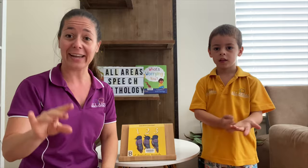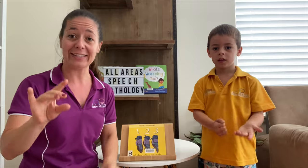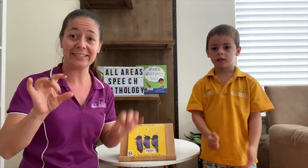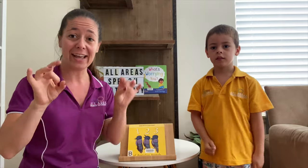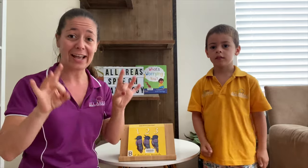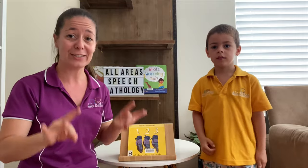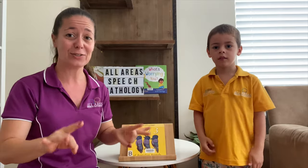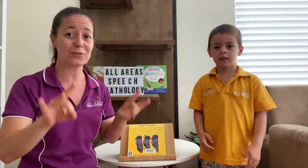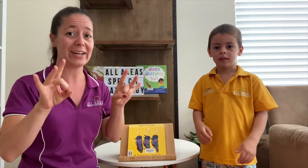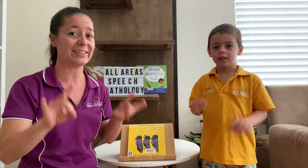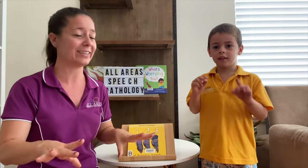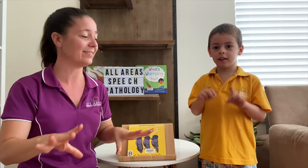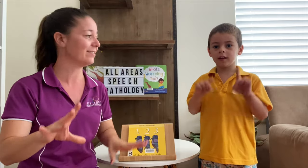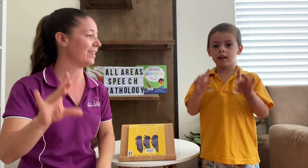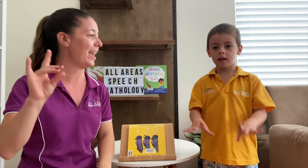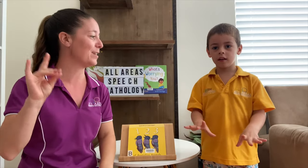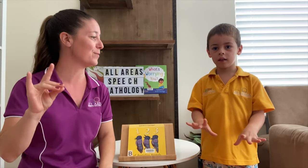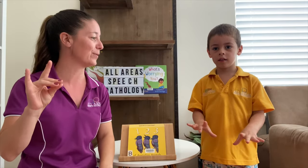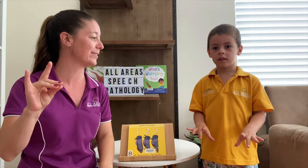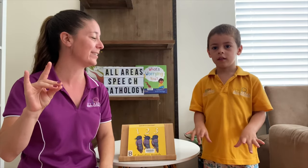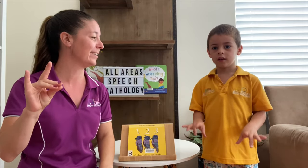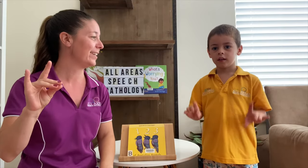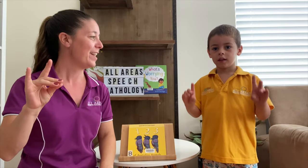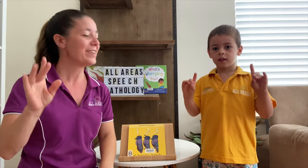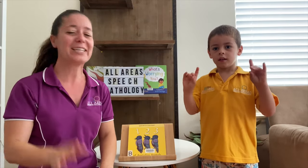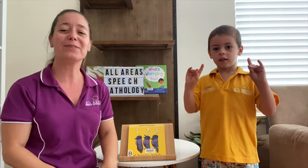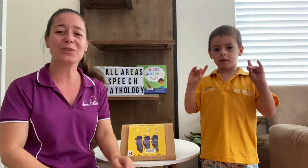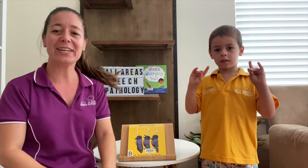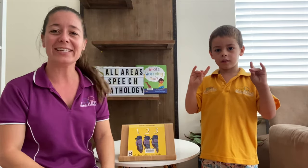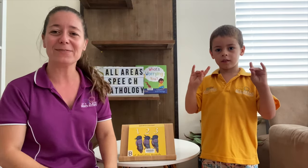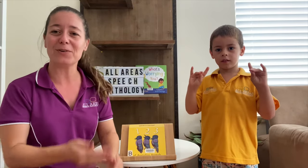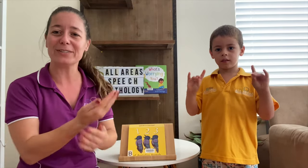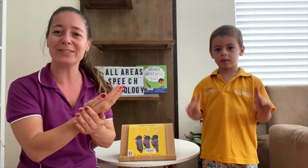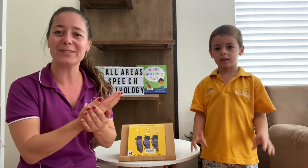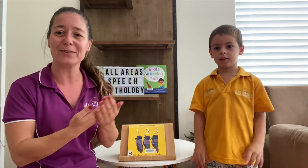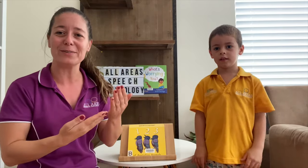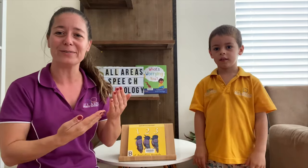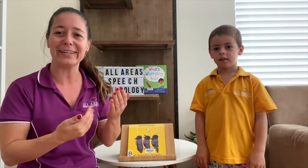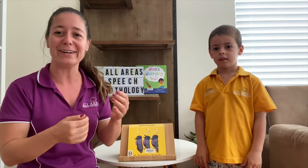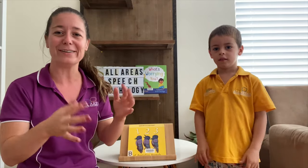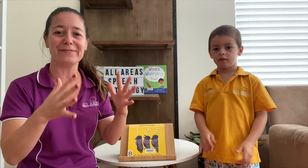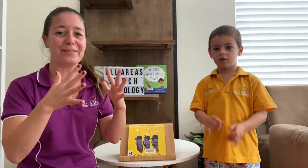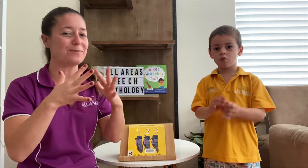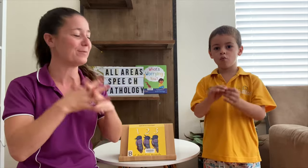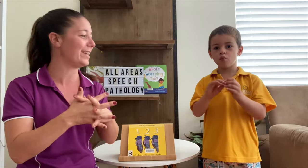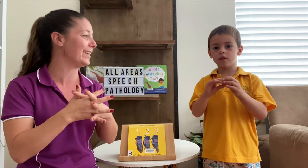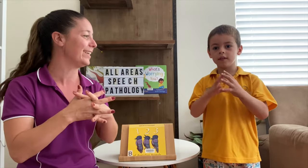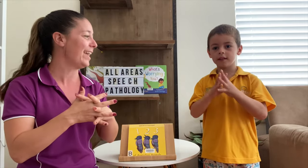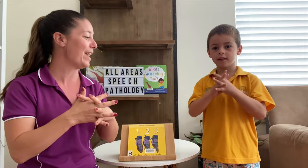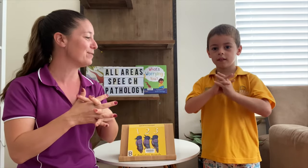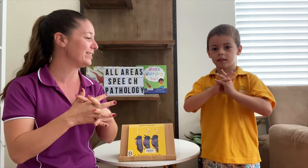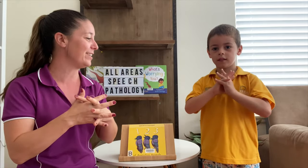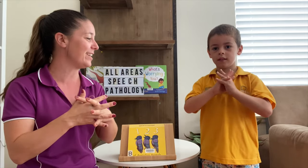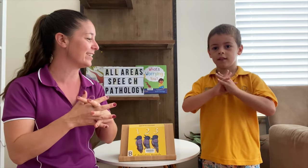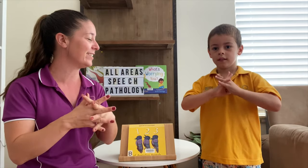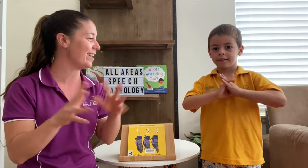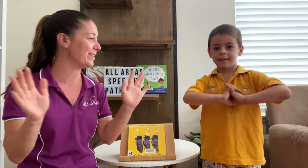australian animals thanks for joining us for story of the week and we'll see you next time